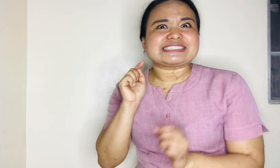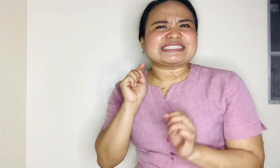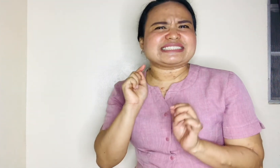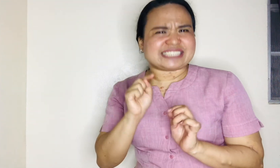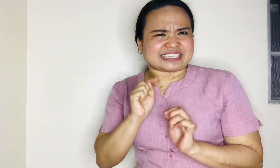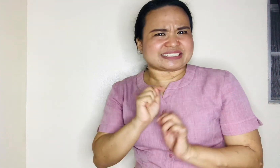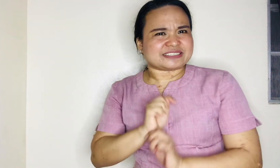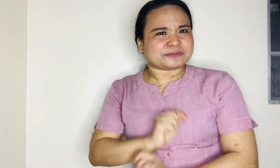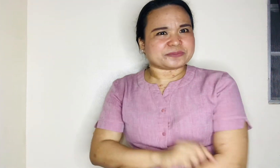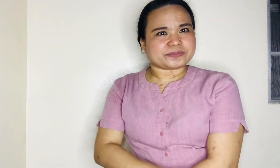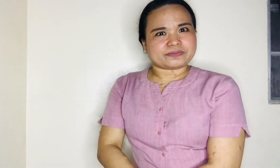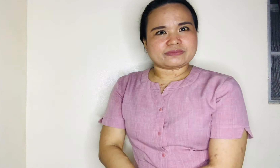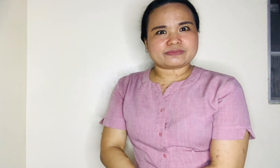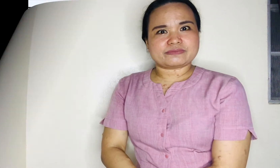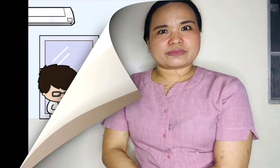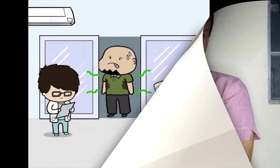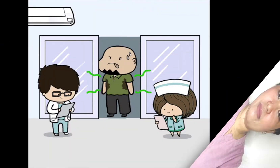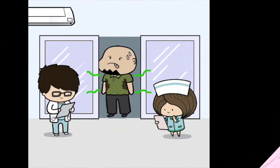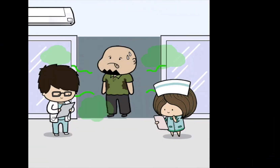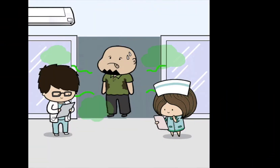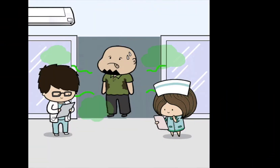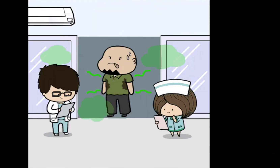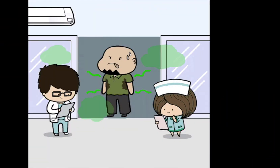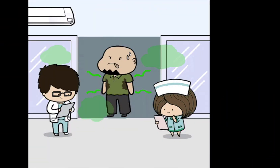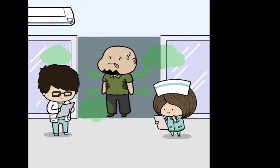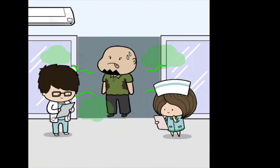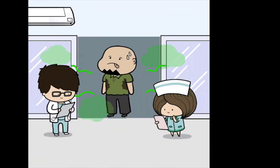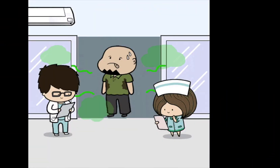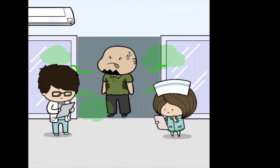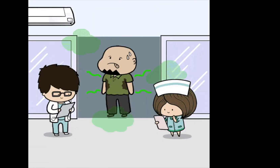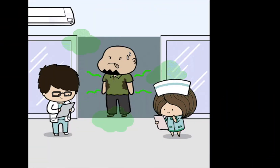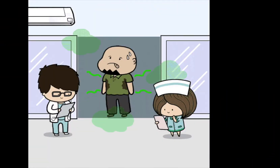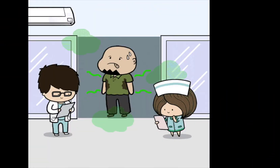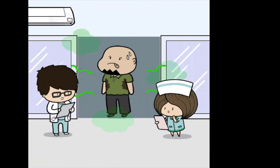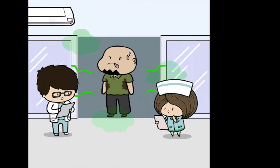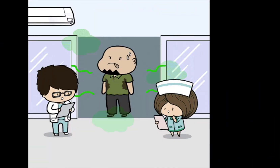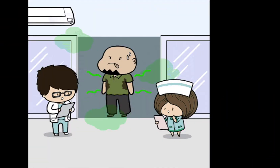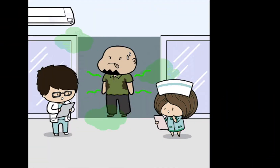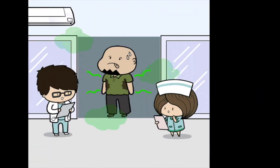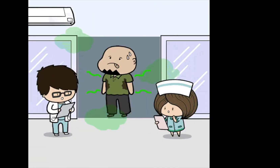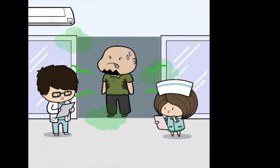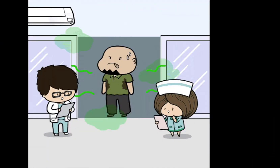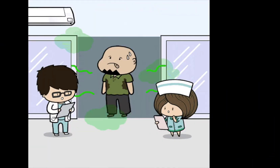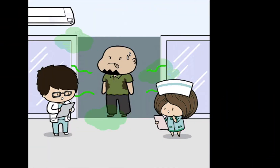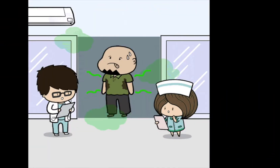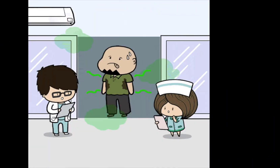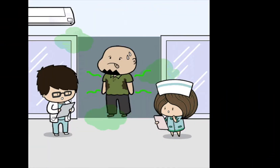a part You are loving.